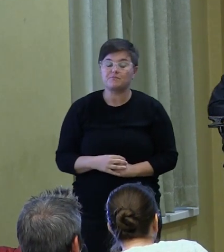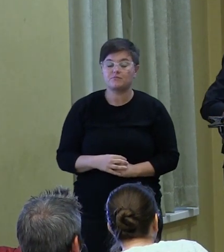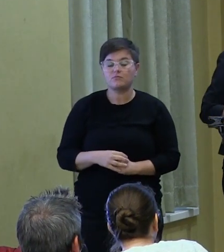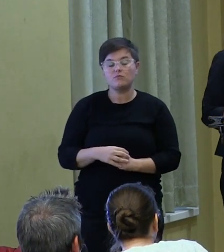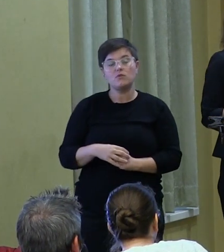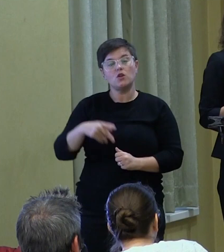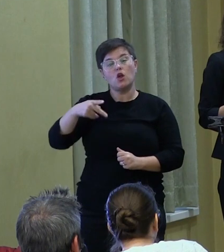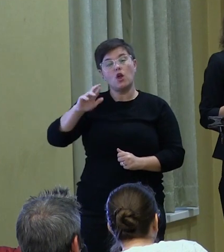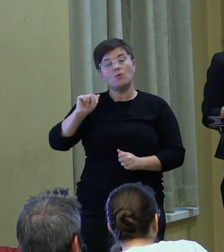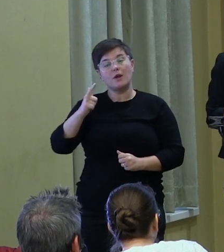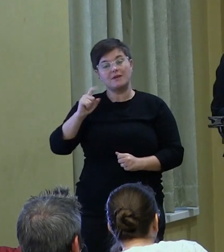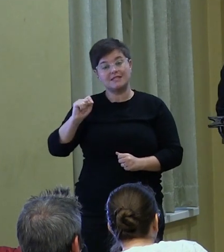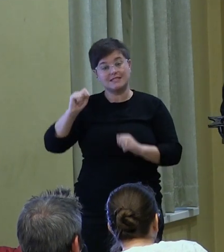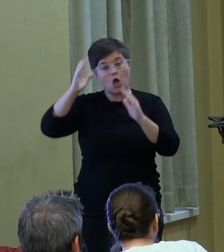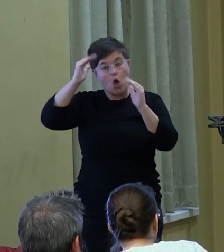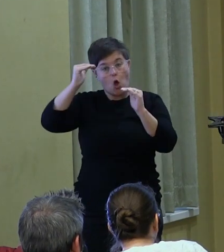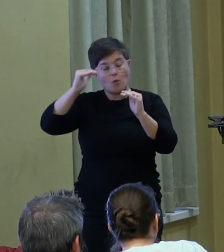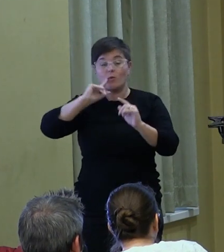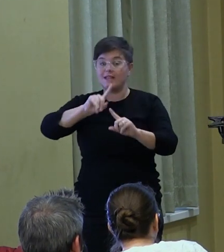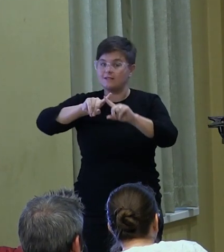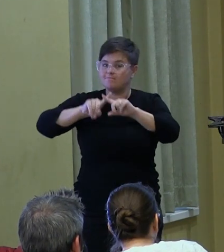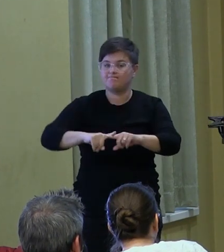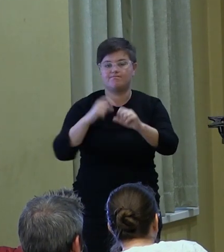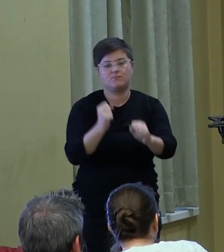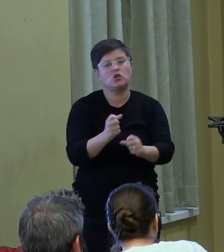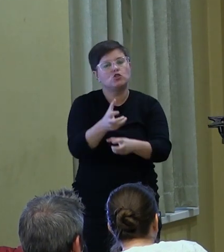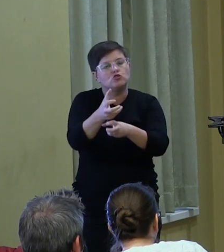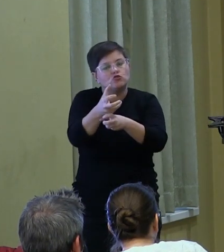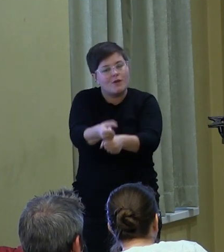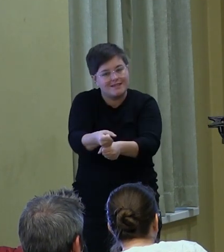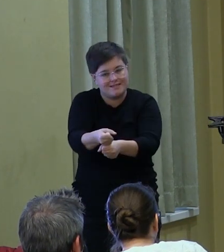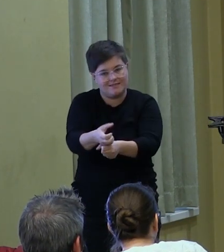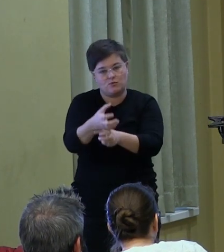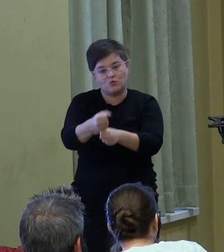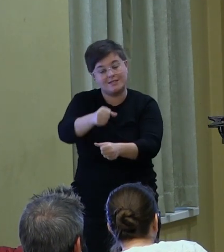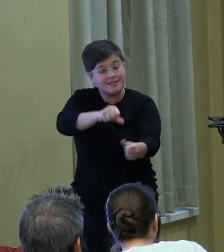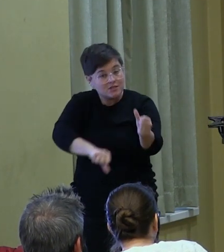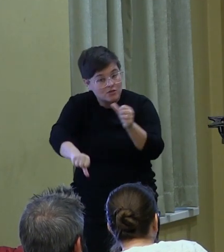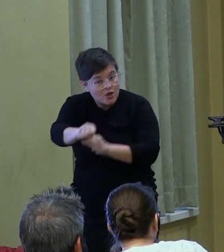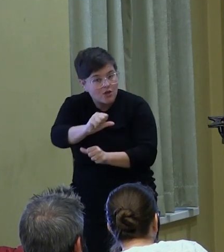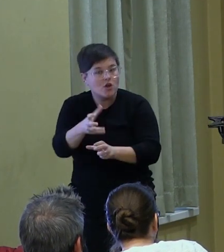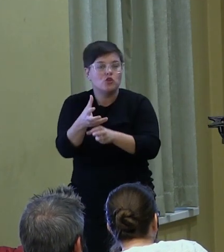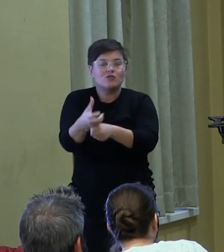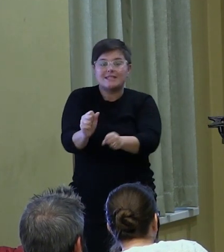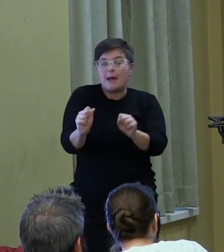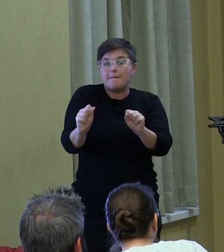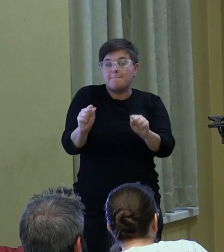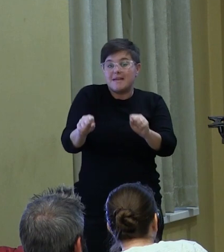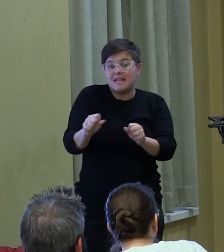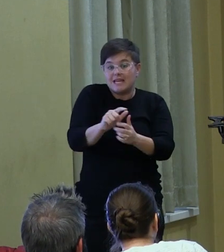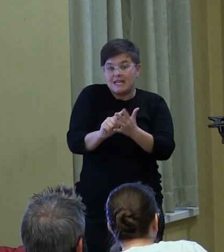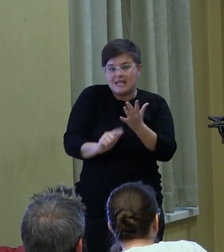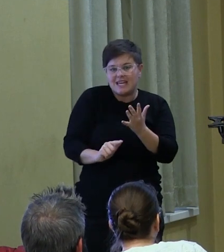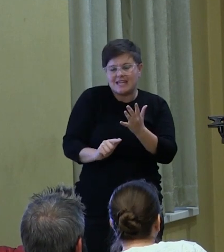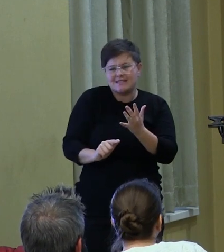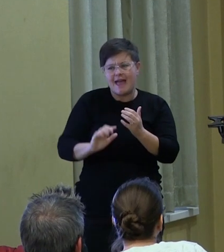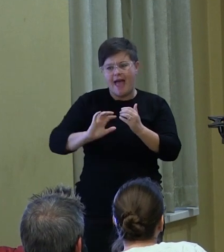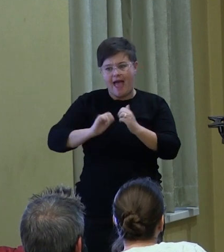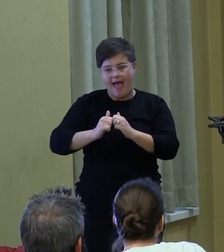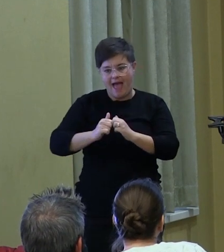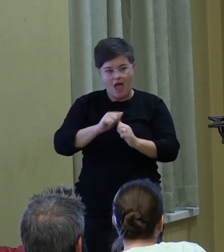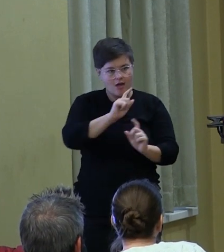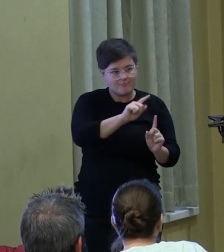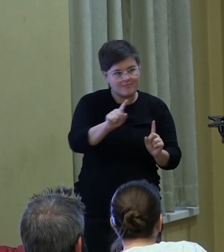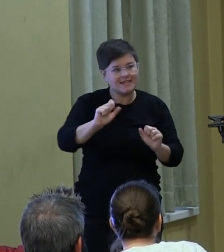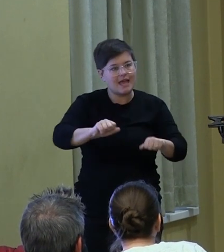Pragmatist hope then relies on trust. Trust. Trust in each other, trust in the ability of people to positively impact the